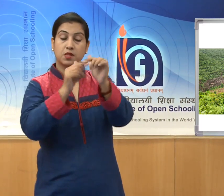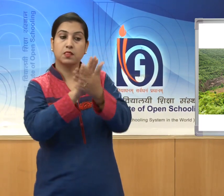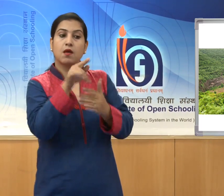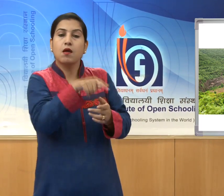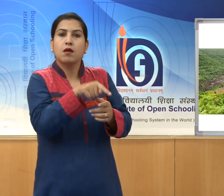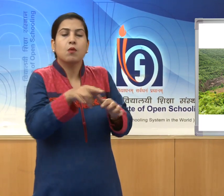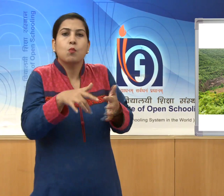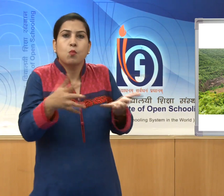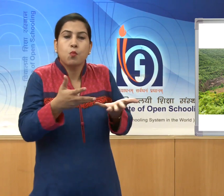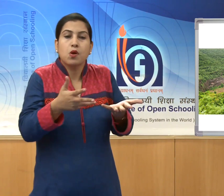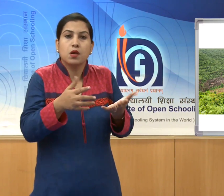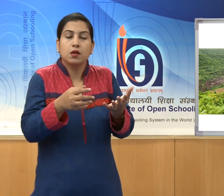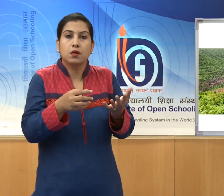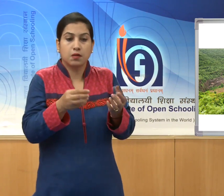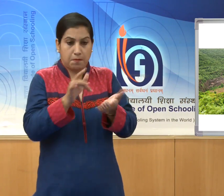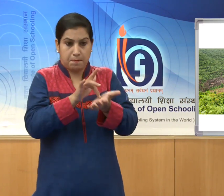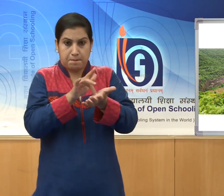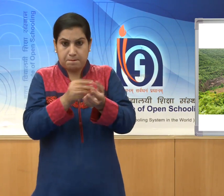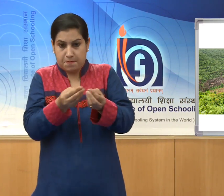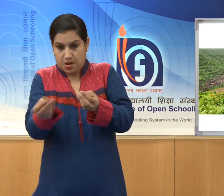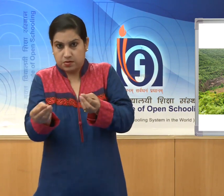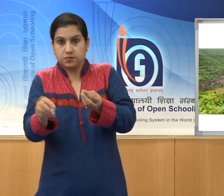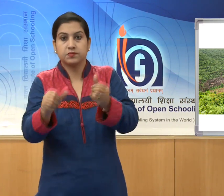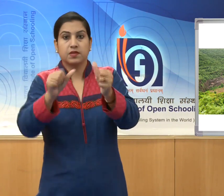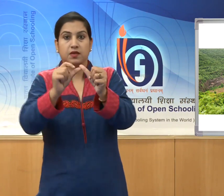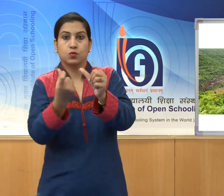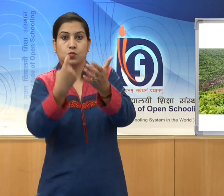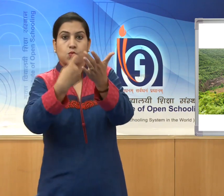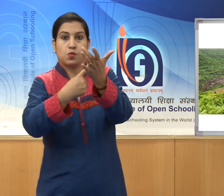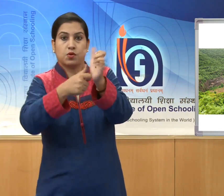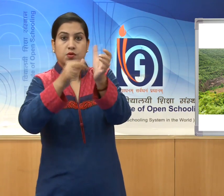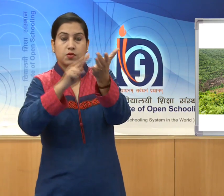Avangabad district in Maharashtra.